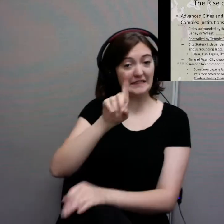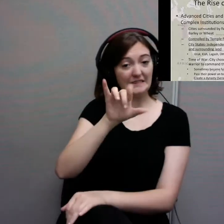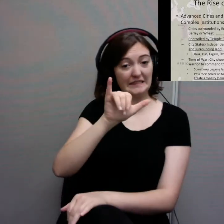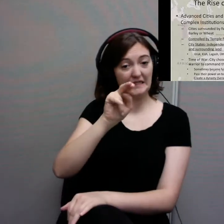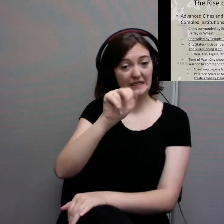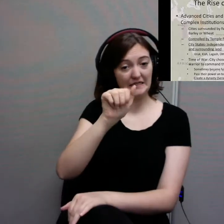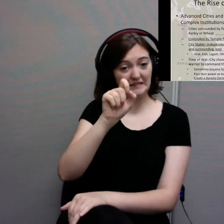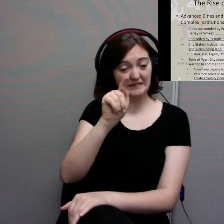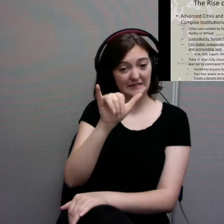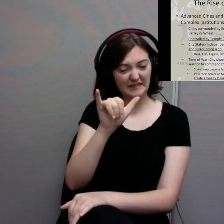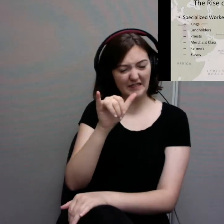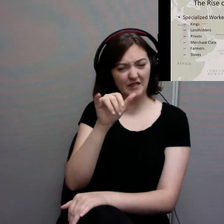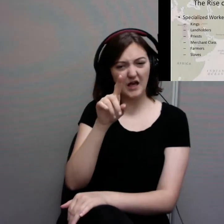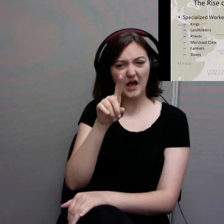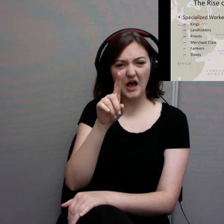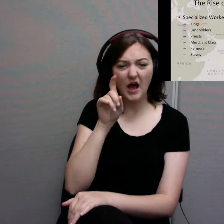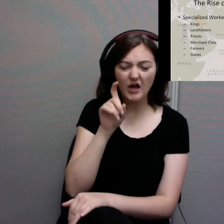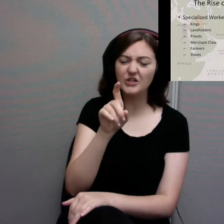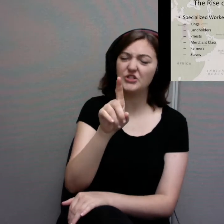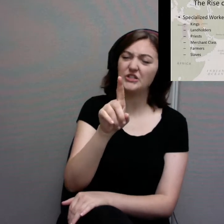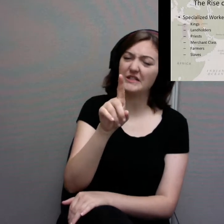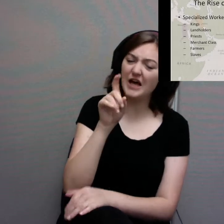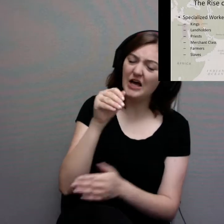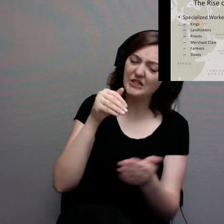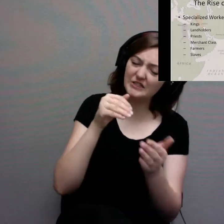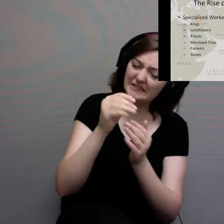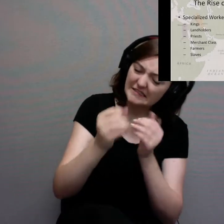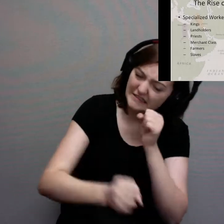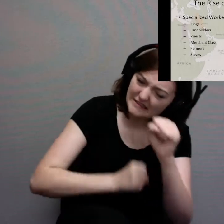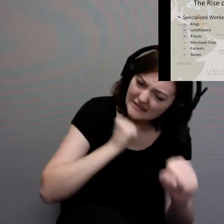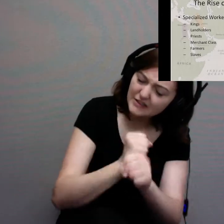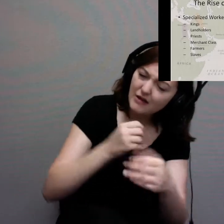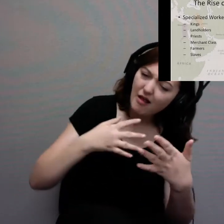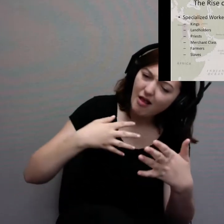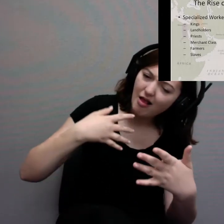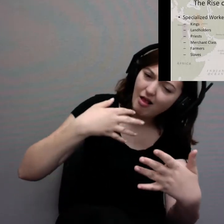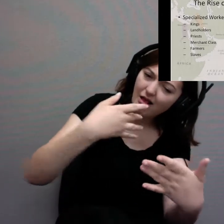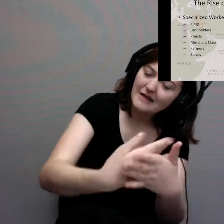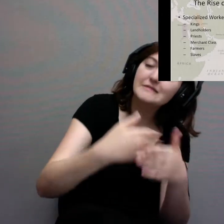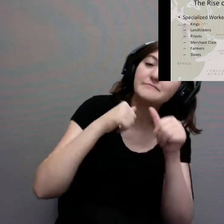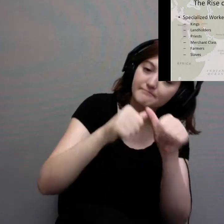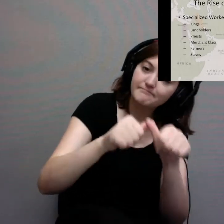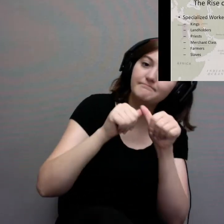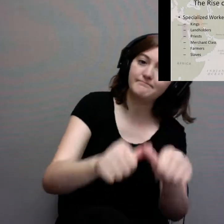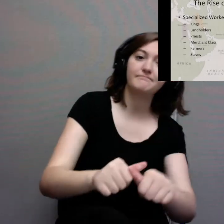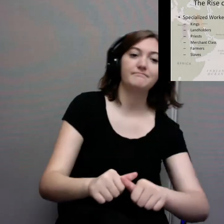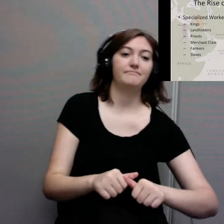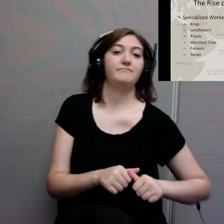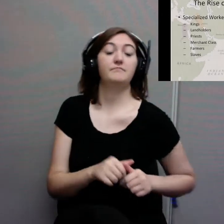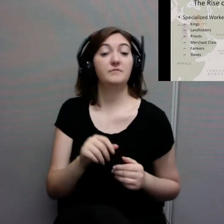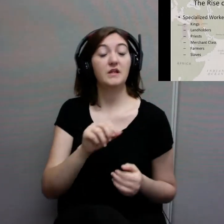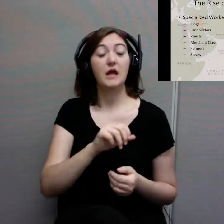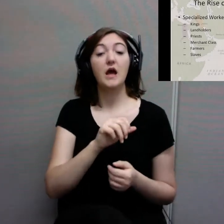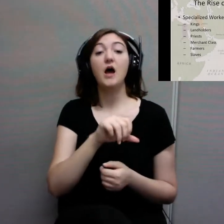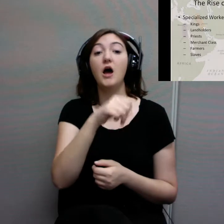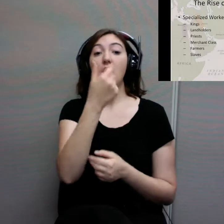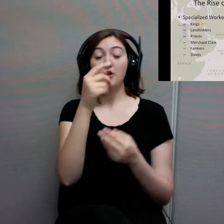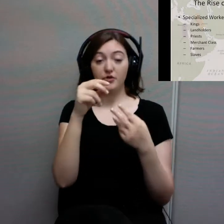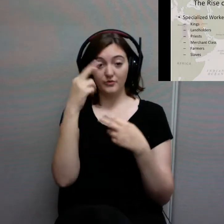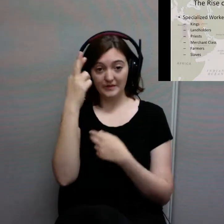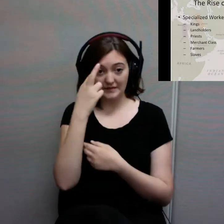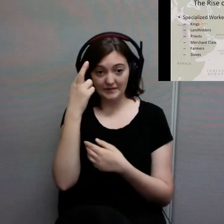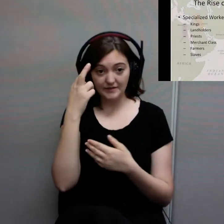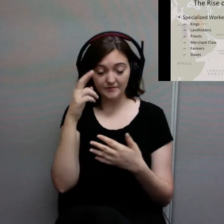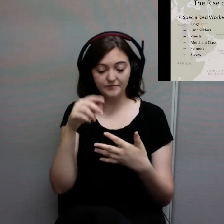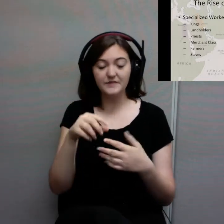same family continue to rule. Another reason why we have advanced civilizations in Mesopotamia is because of